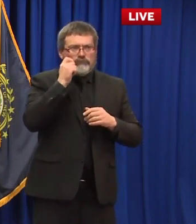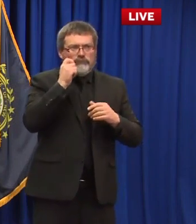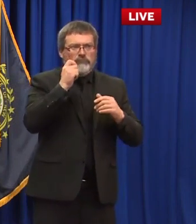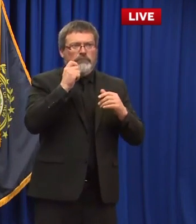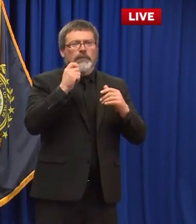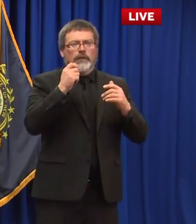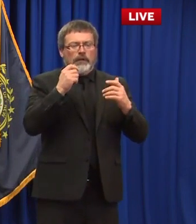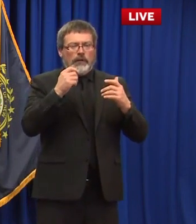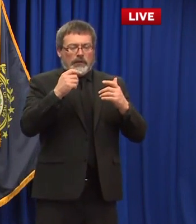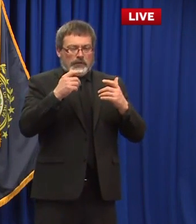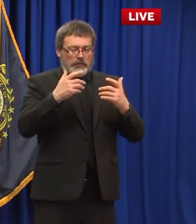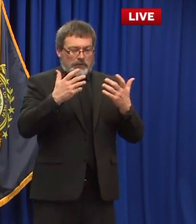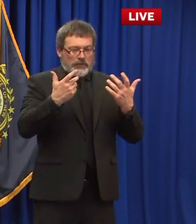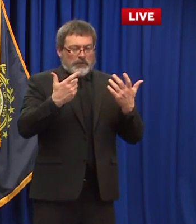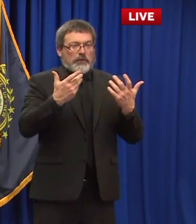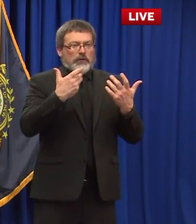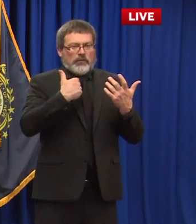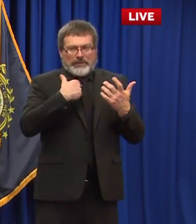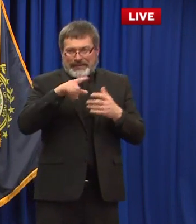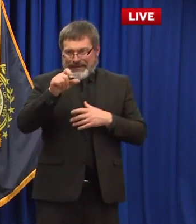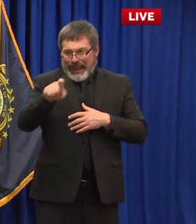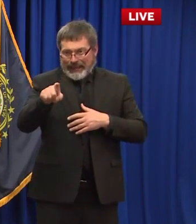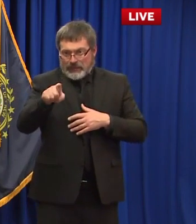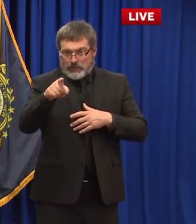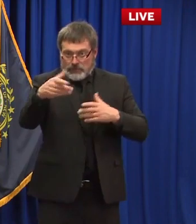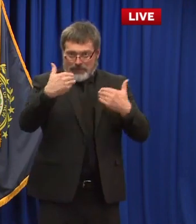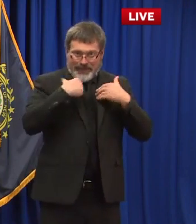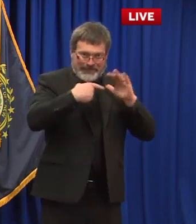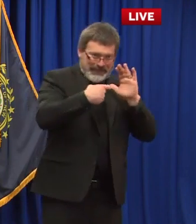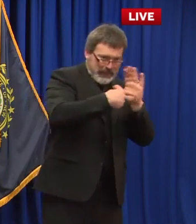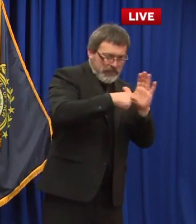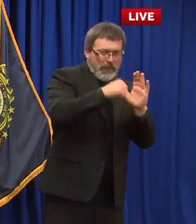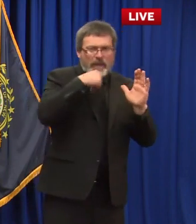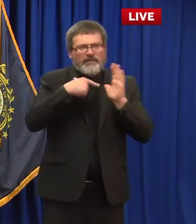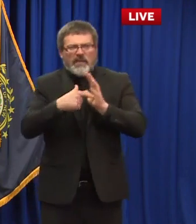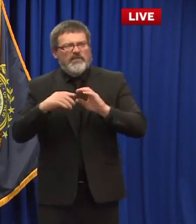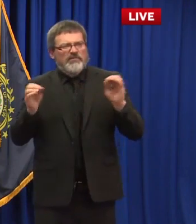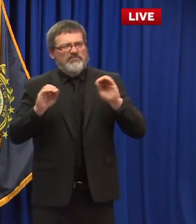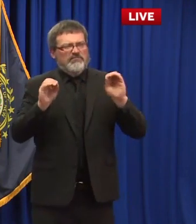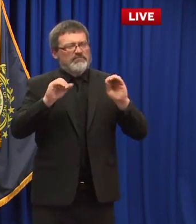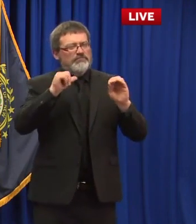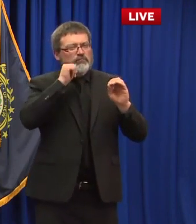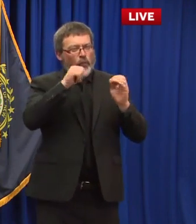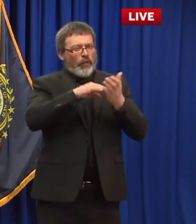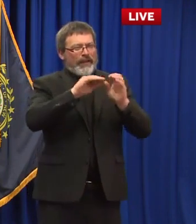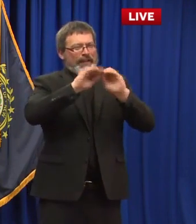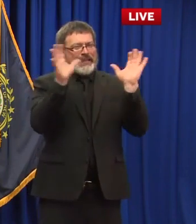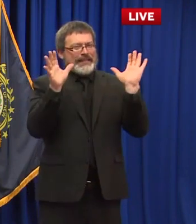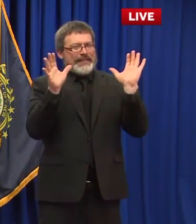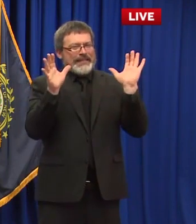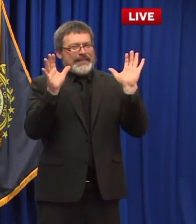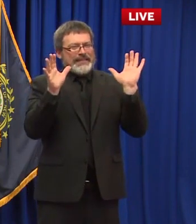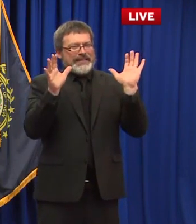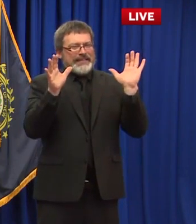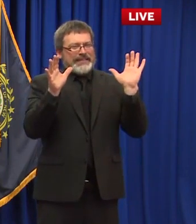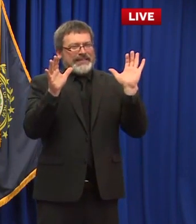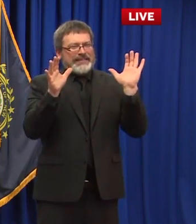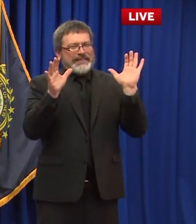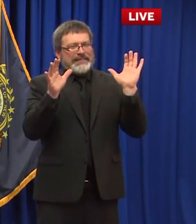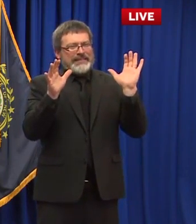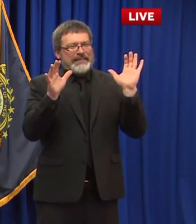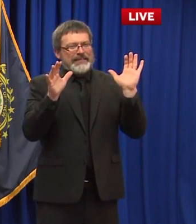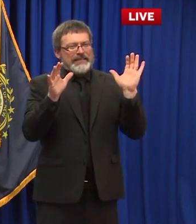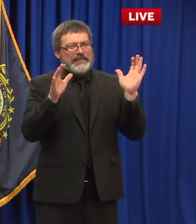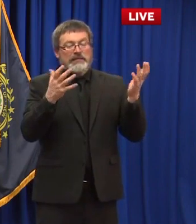it was such a gray area um you know i had a light cough a couple days ago is that symptomatic or not you know it's you're not quite sure so